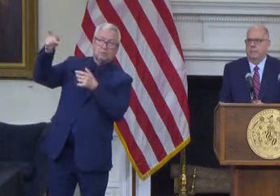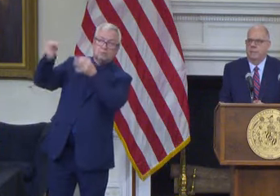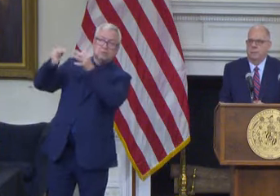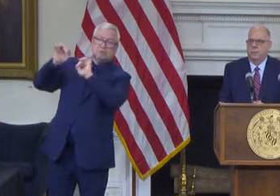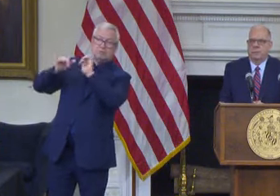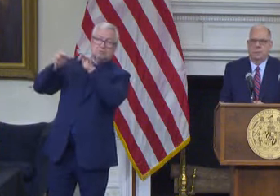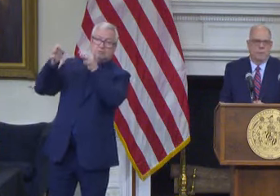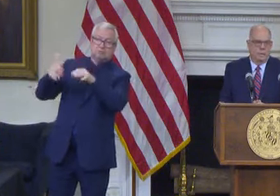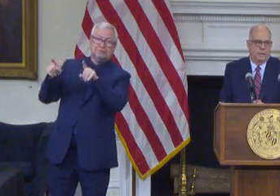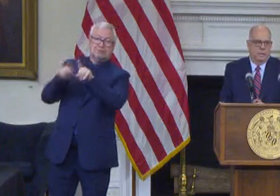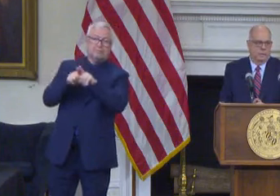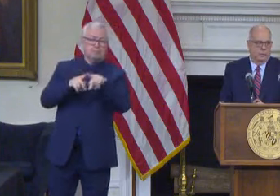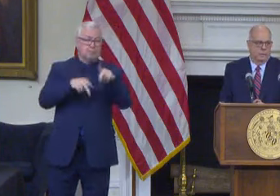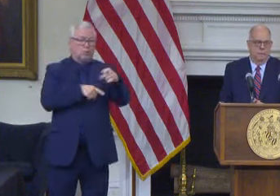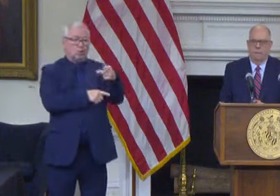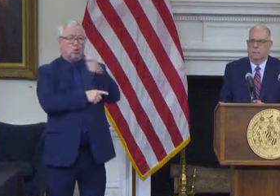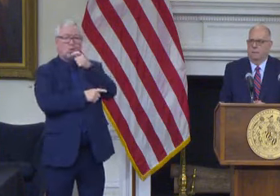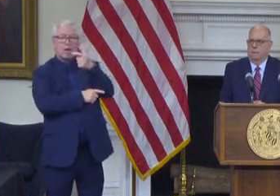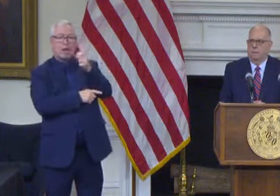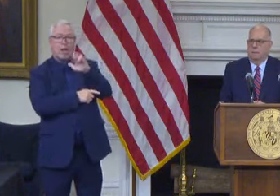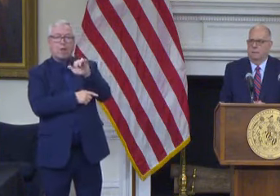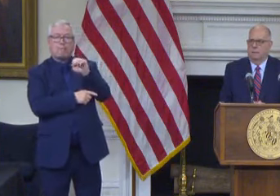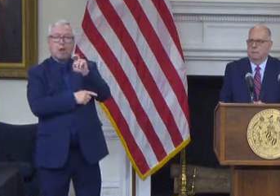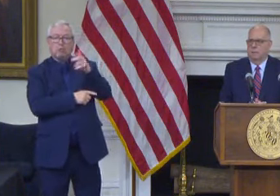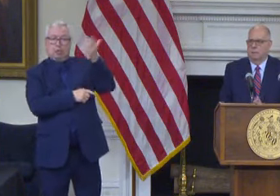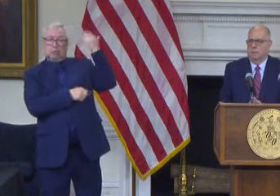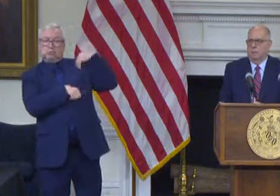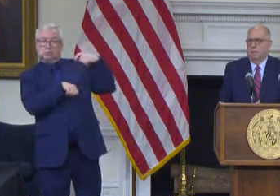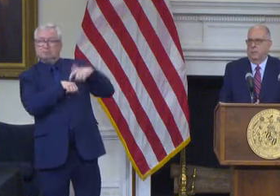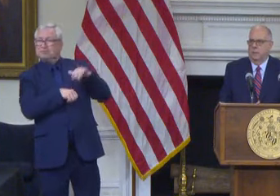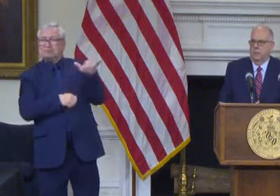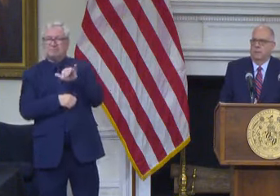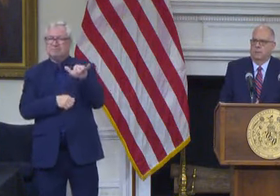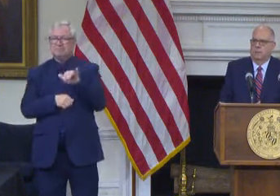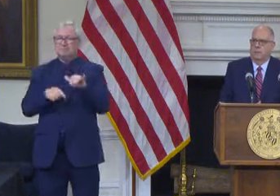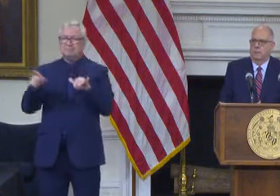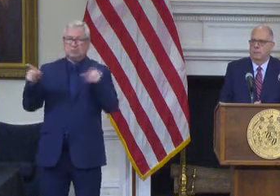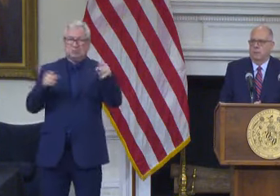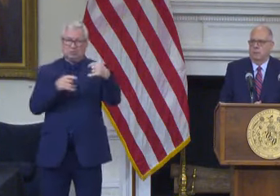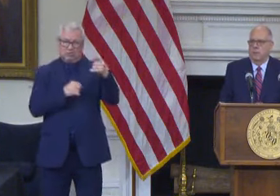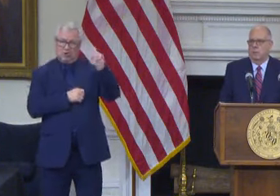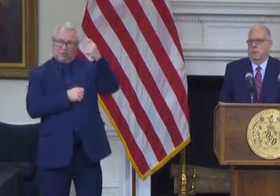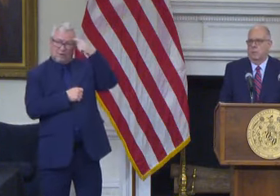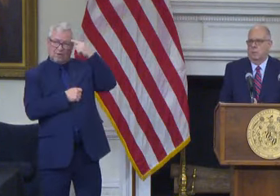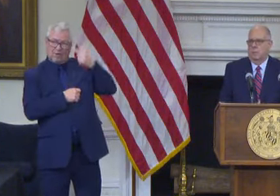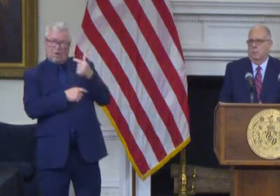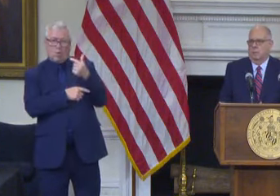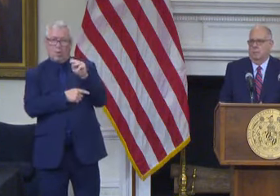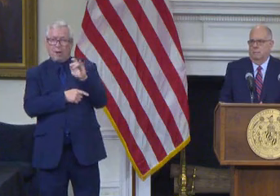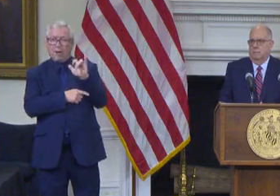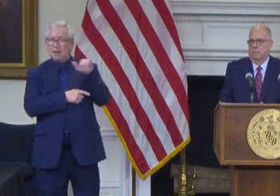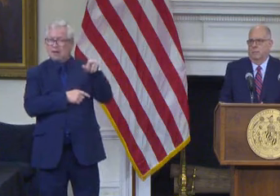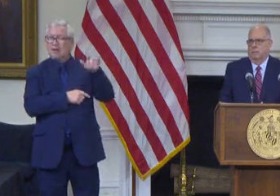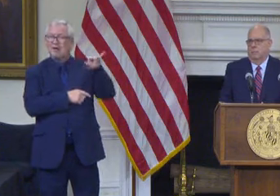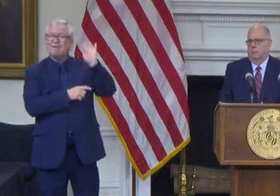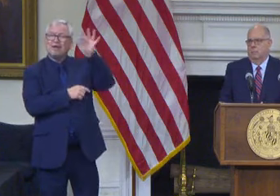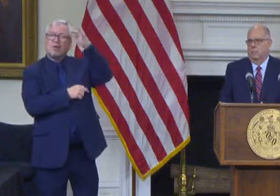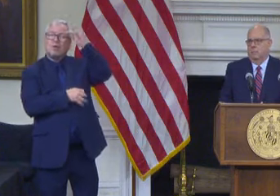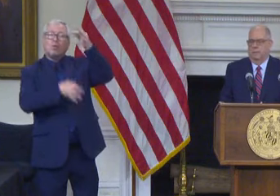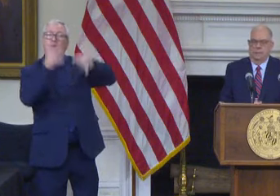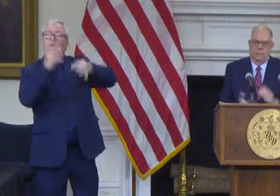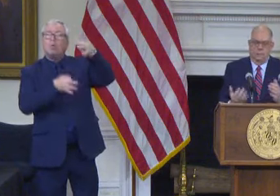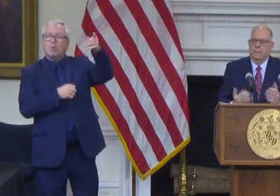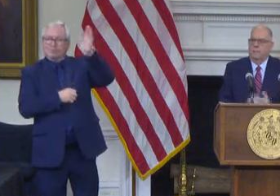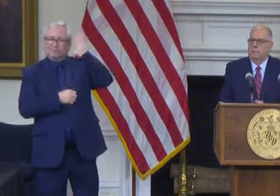last time where Martin O'Malley admitted under oath in a federal court that he did break the law